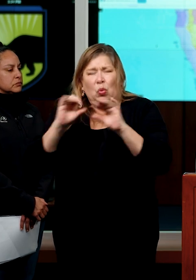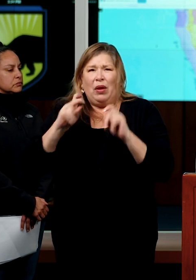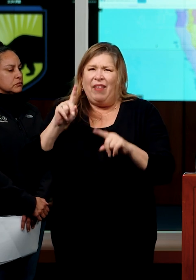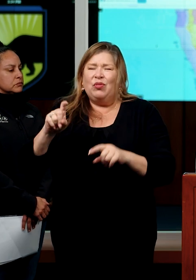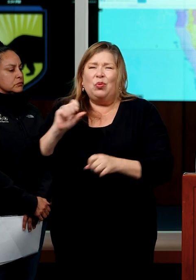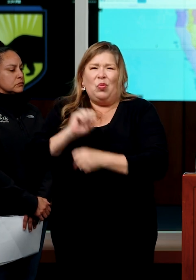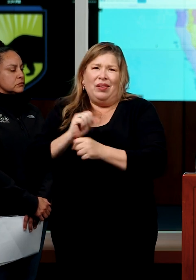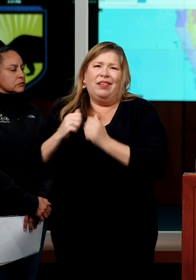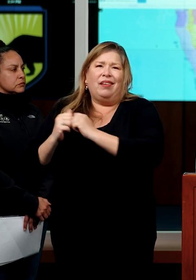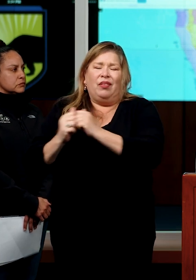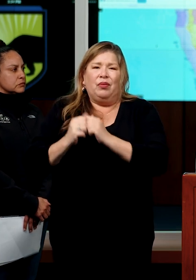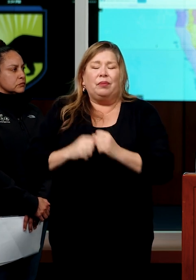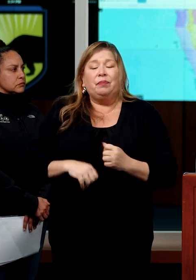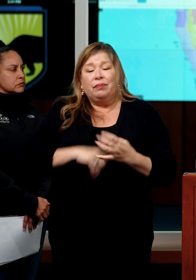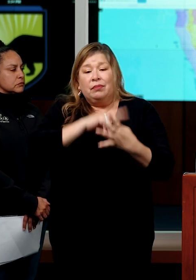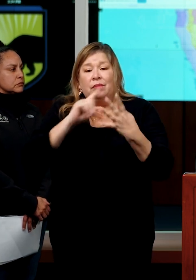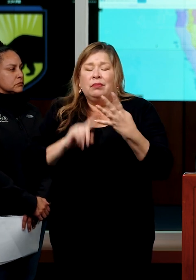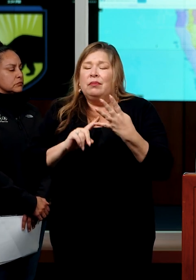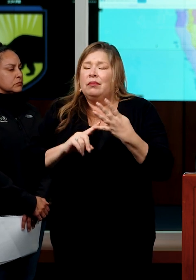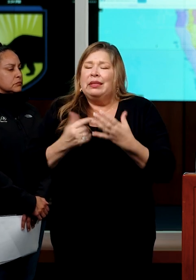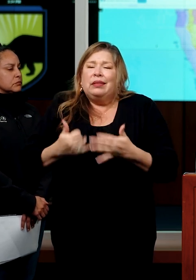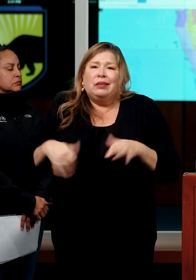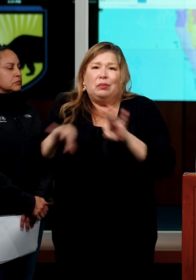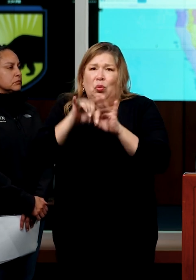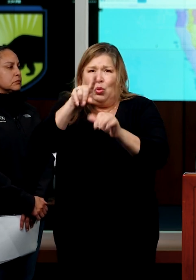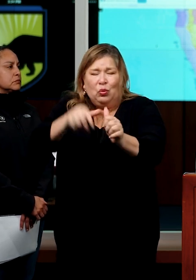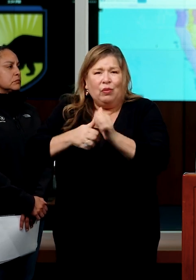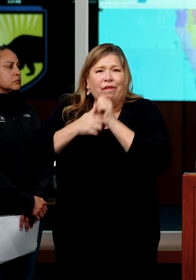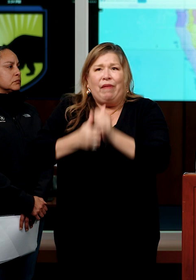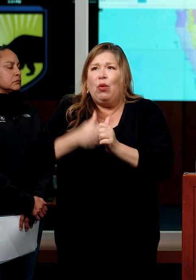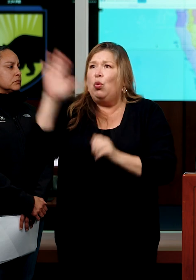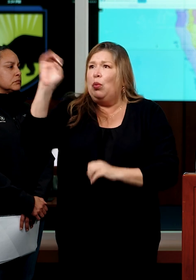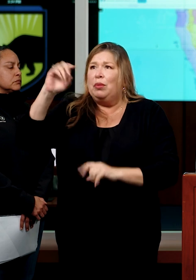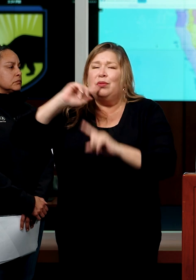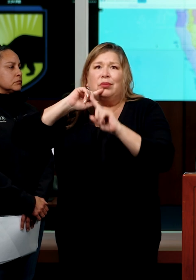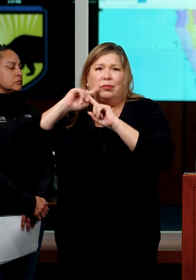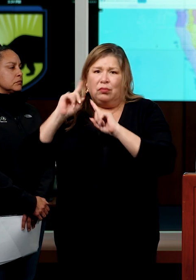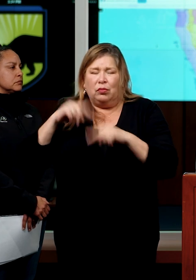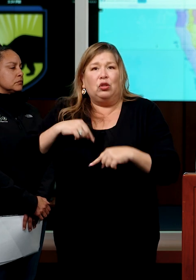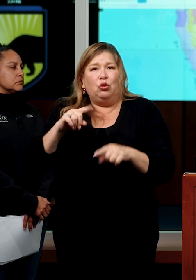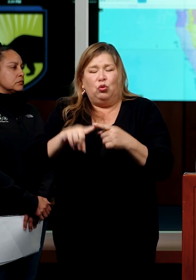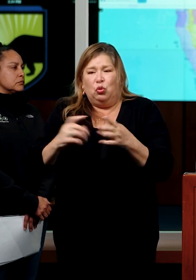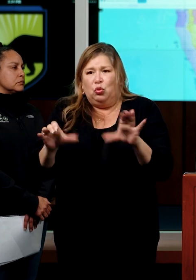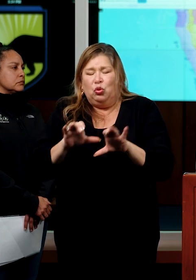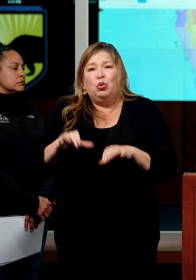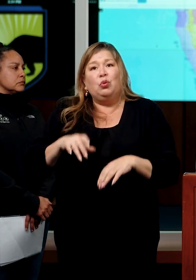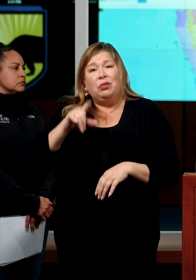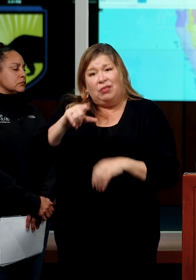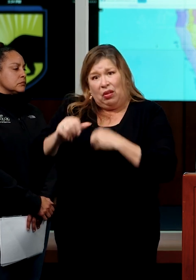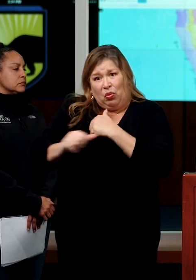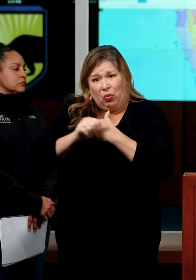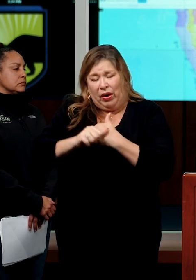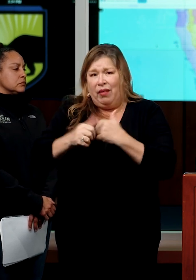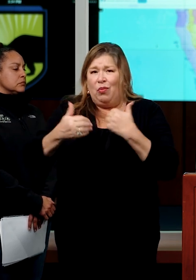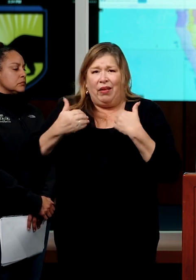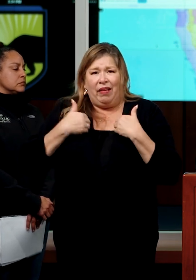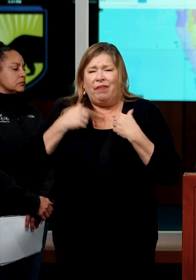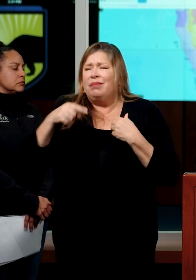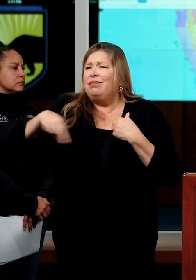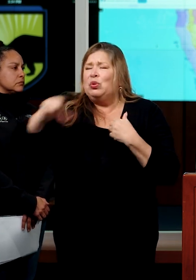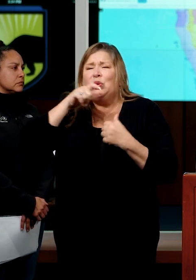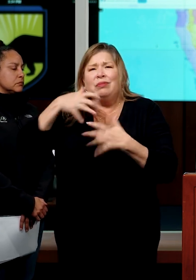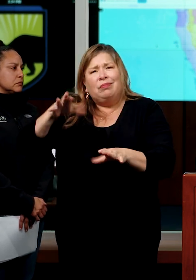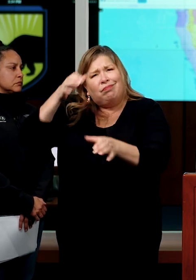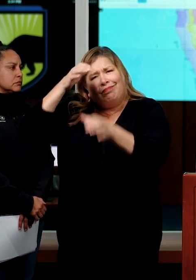follow emergency directives. We have professionals that know these threats well. We have public safety personnel that are